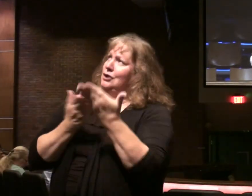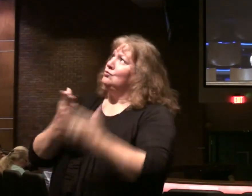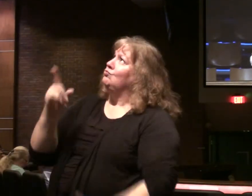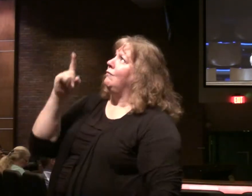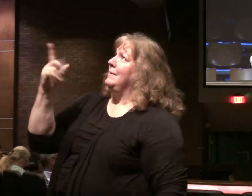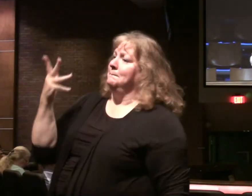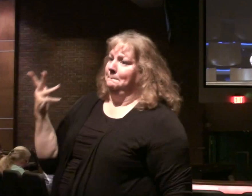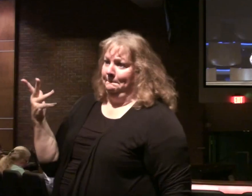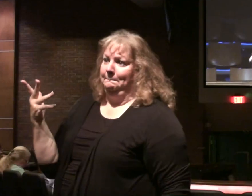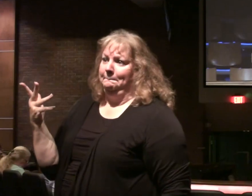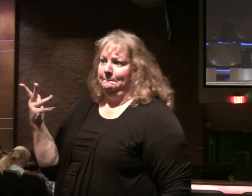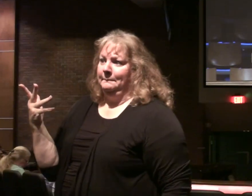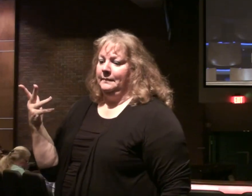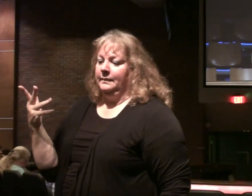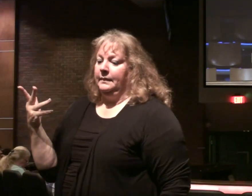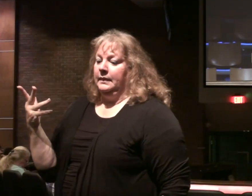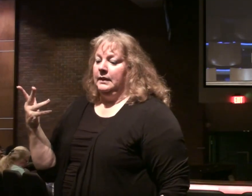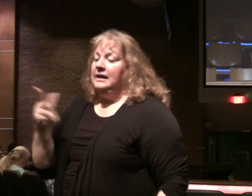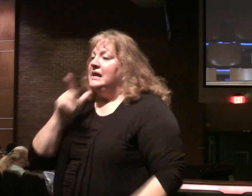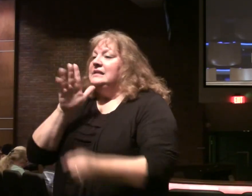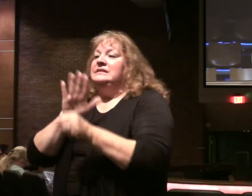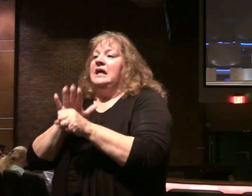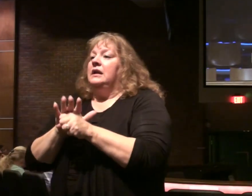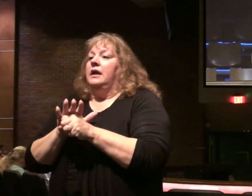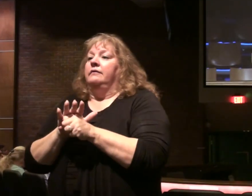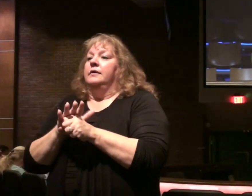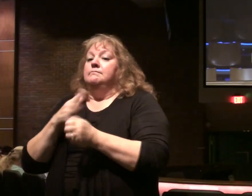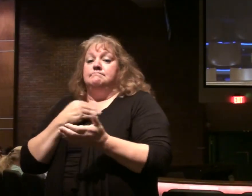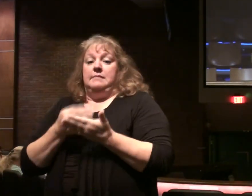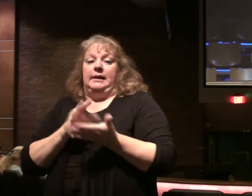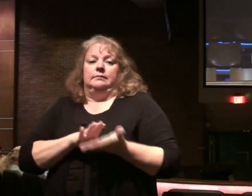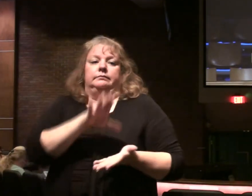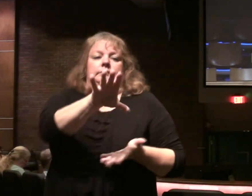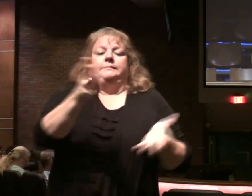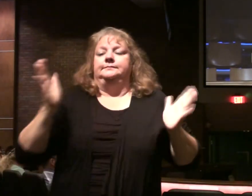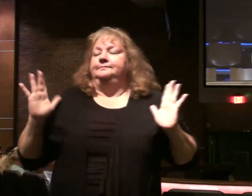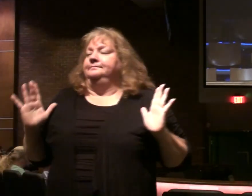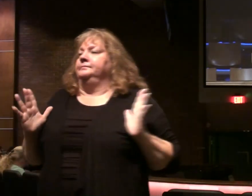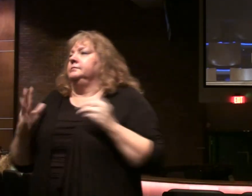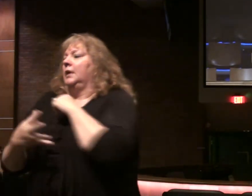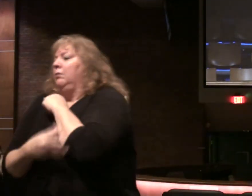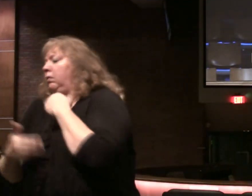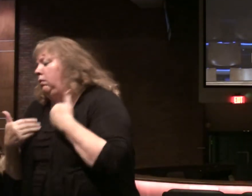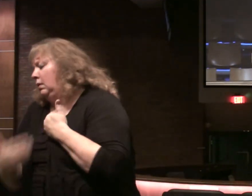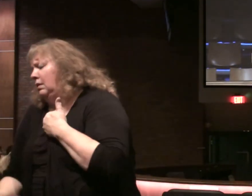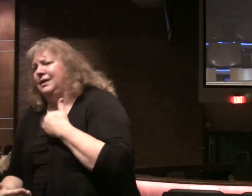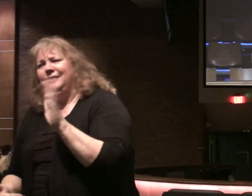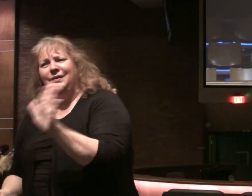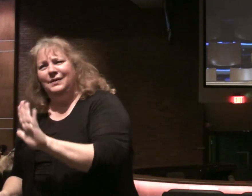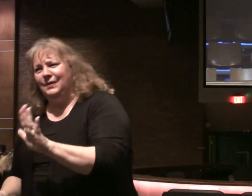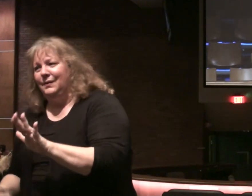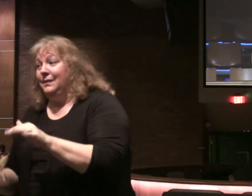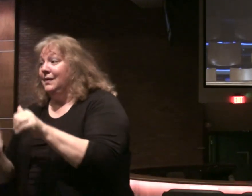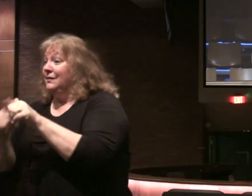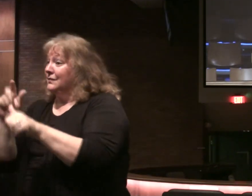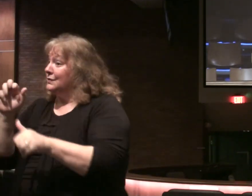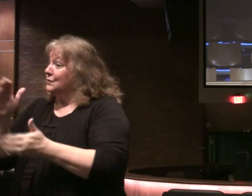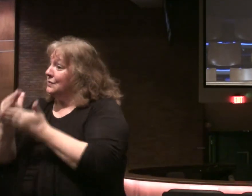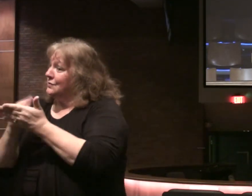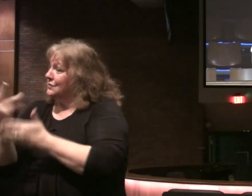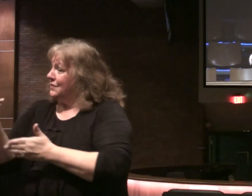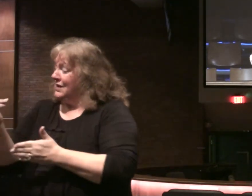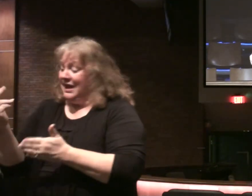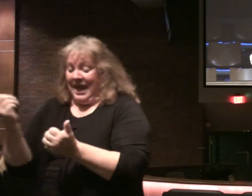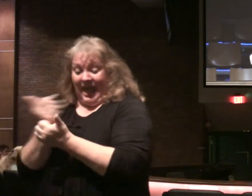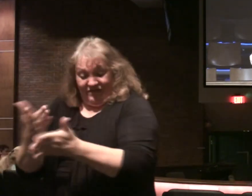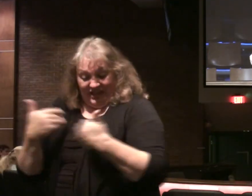the Lord. It's not enough to give away your money. 1 Corinthians 13 says if